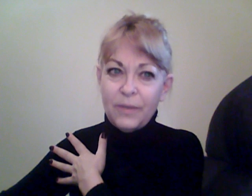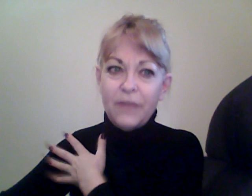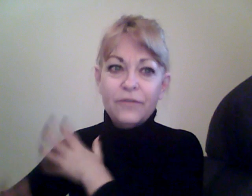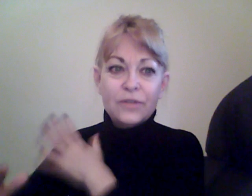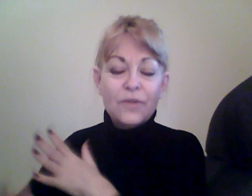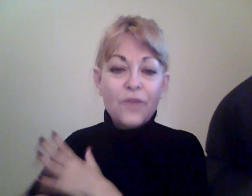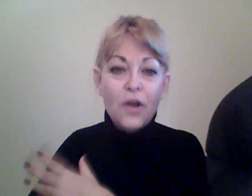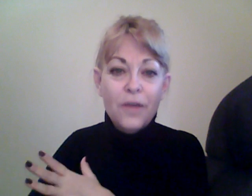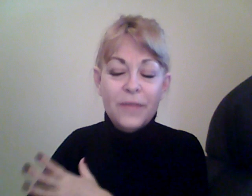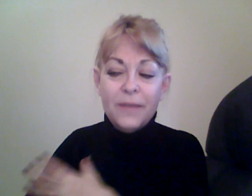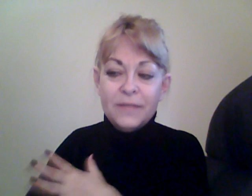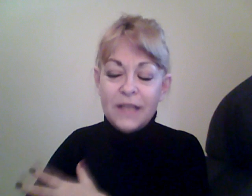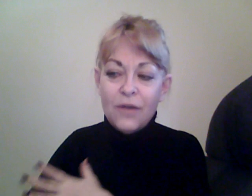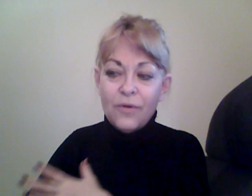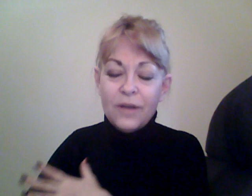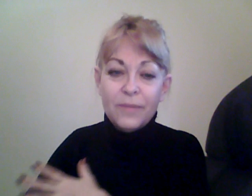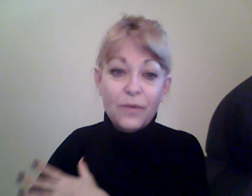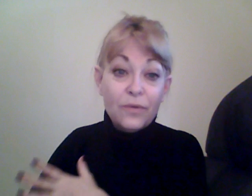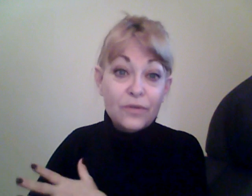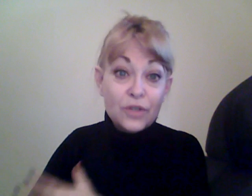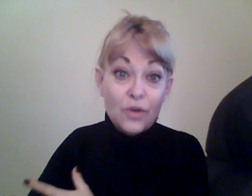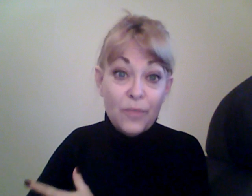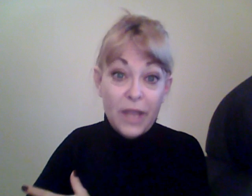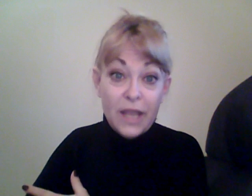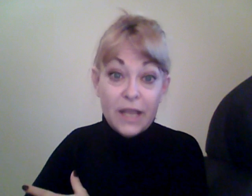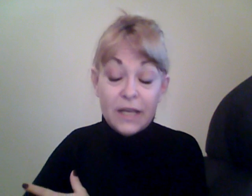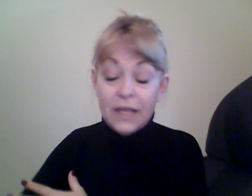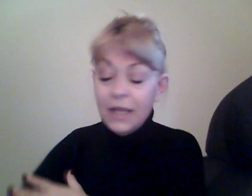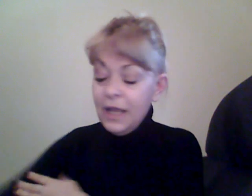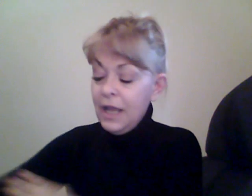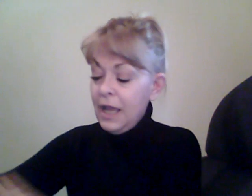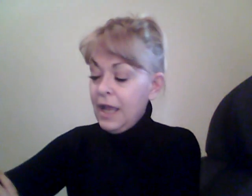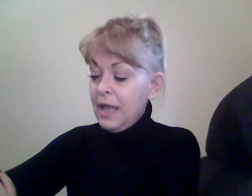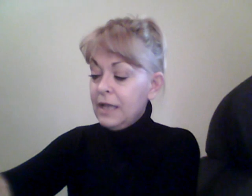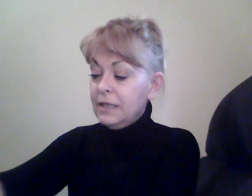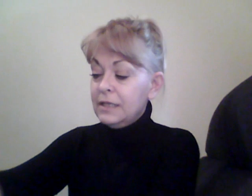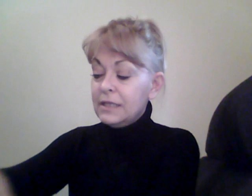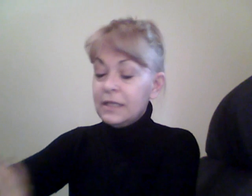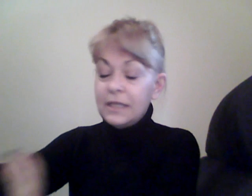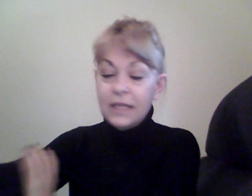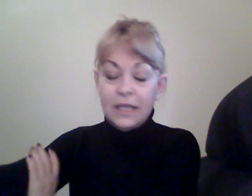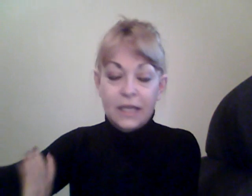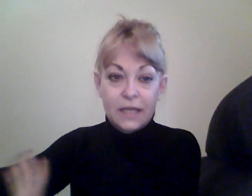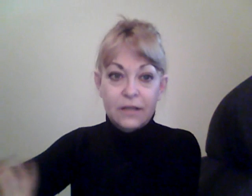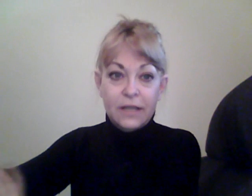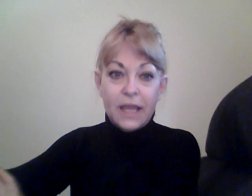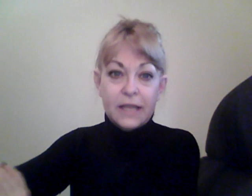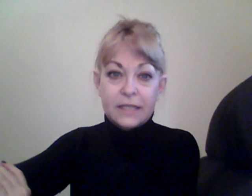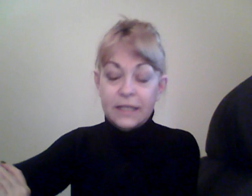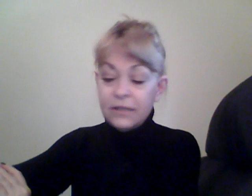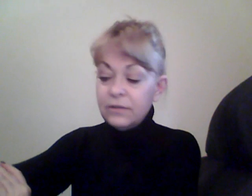painful. So, I've calmed them down quite a bit where there's no pain. And, the healing has healed,